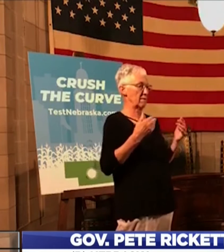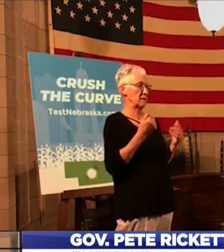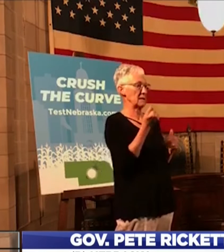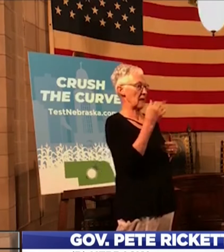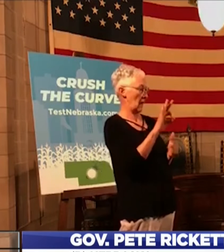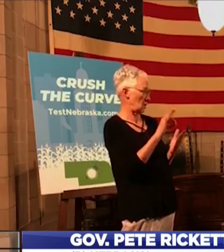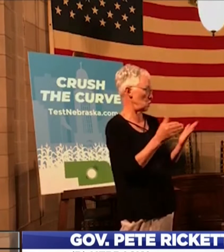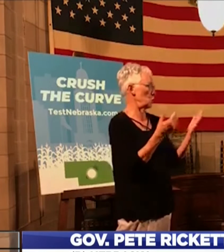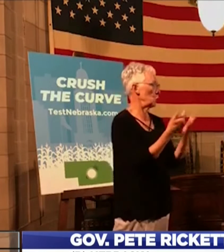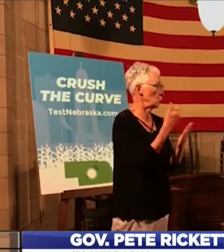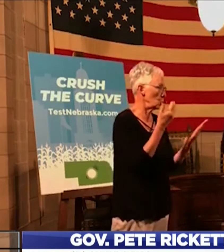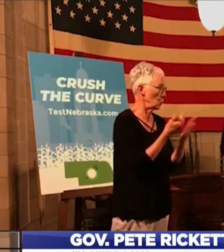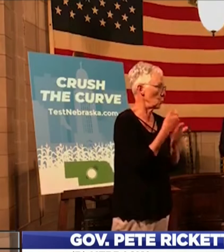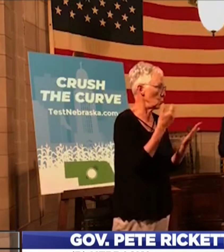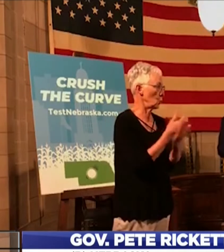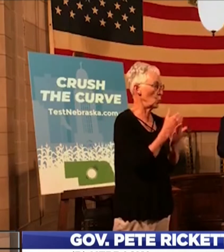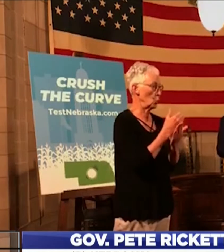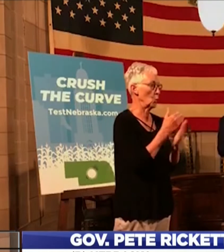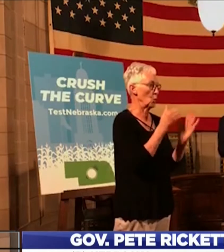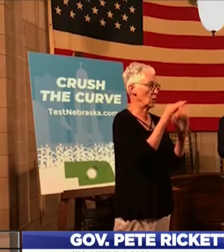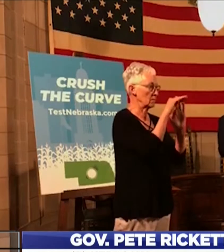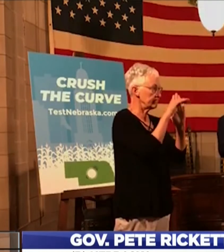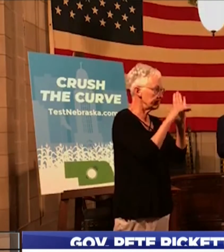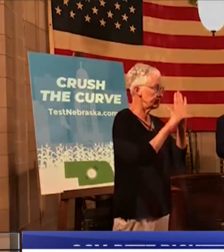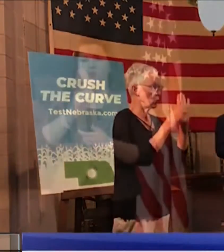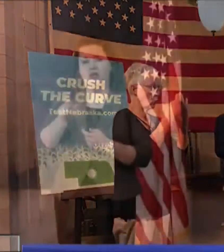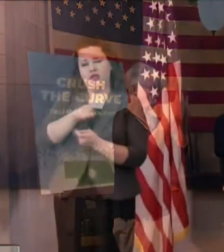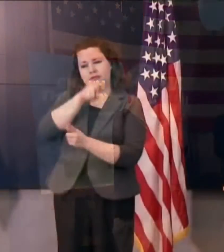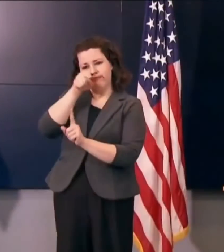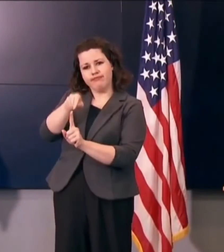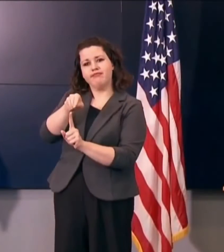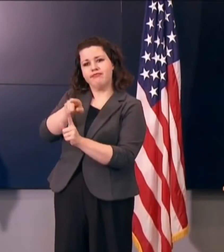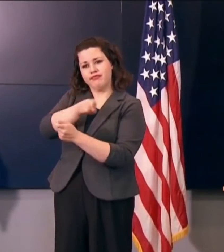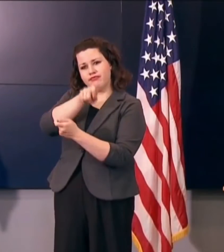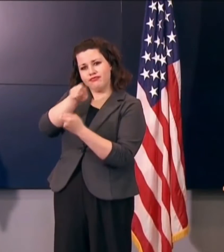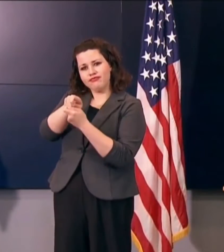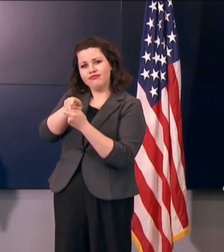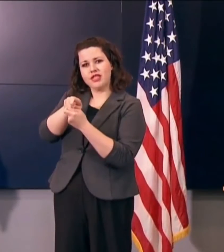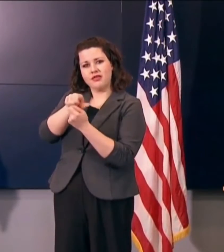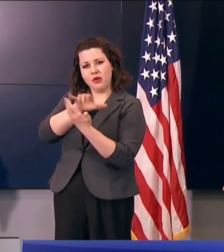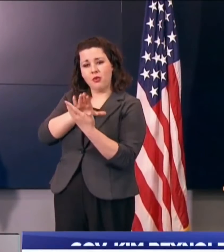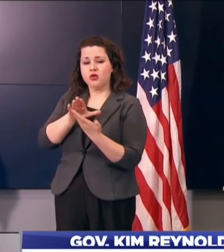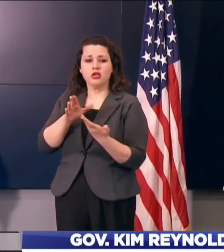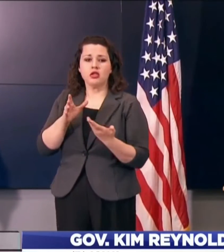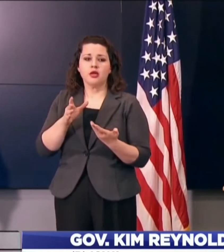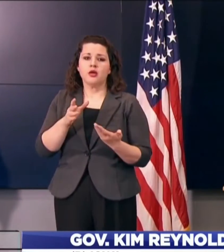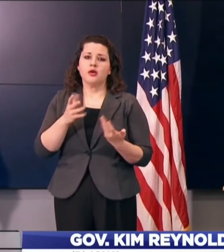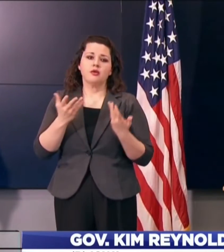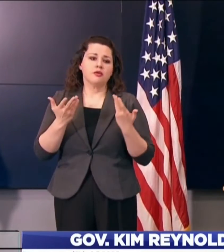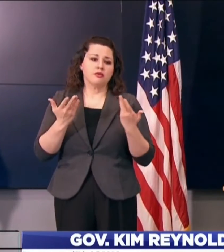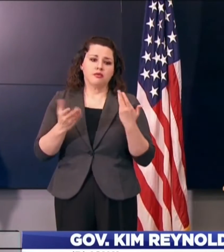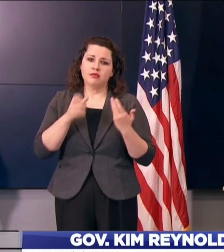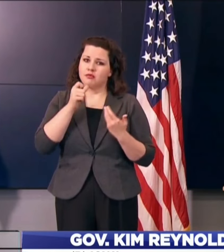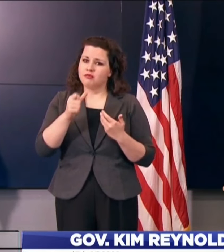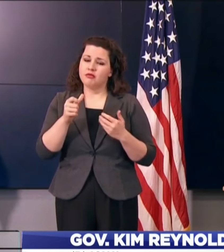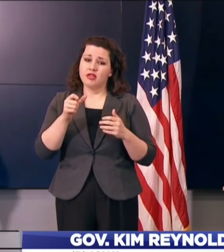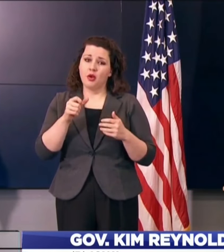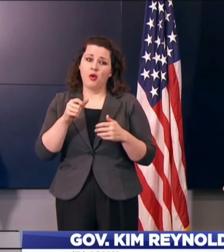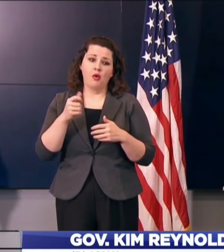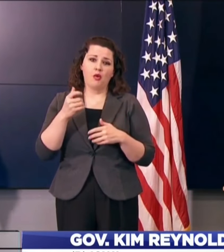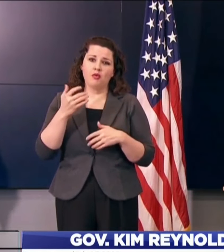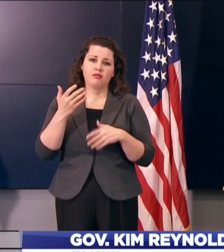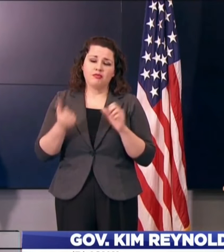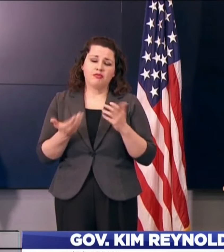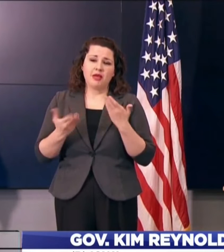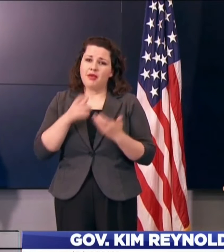around the state about how we are doing our social distancing programs. You're probably, you're not going to see a statewide release on some